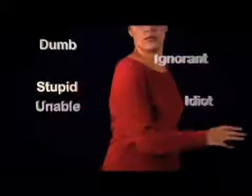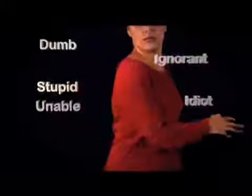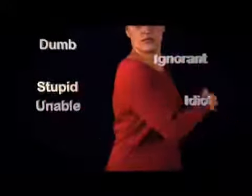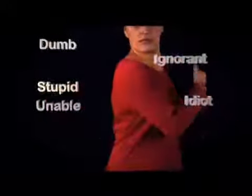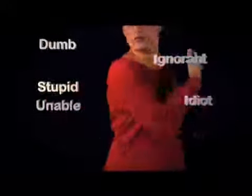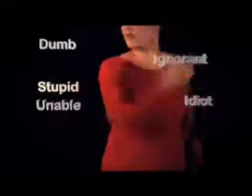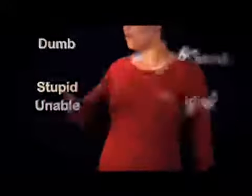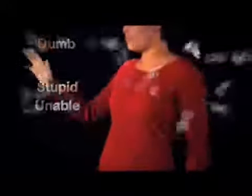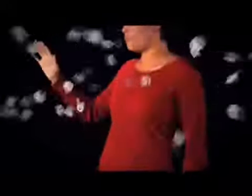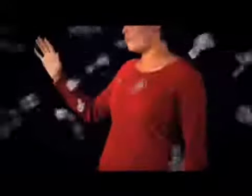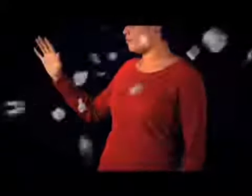down today.